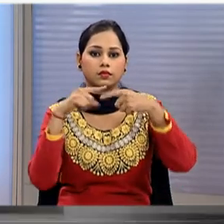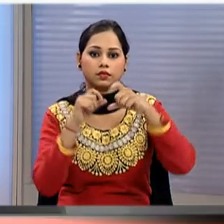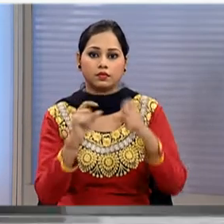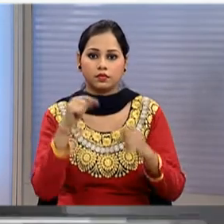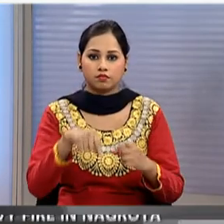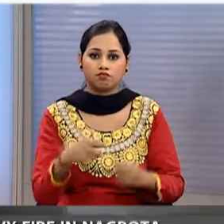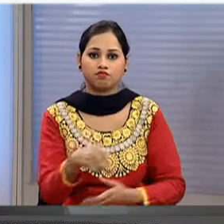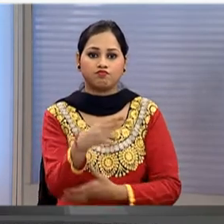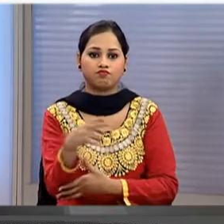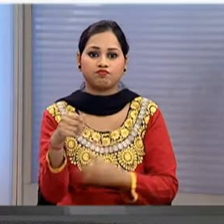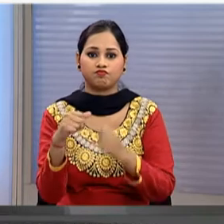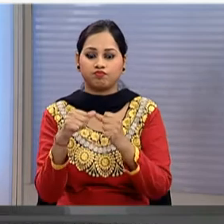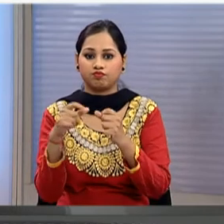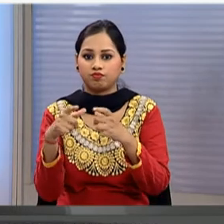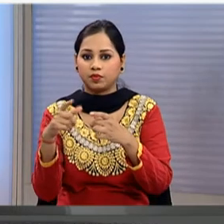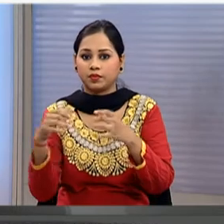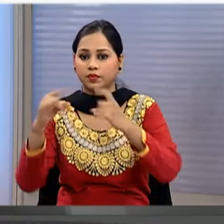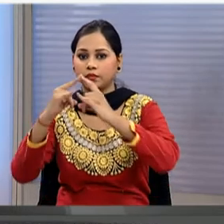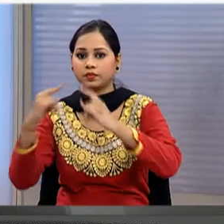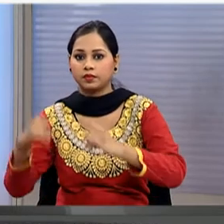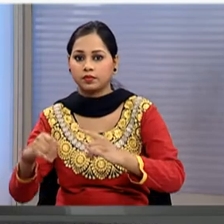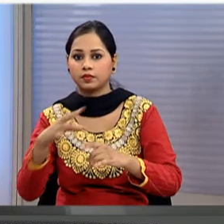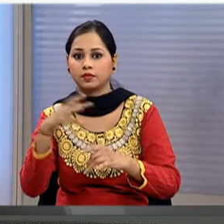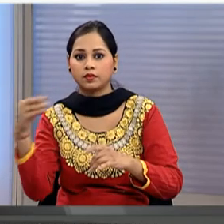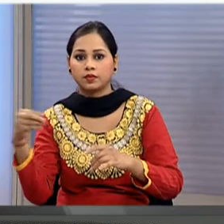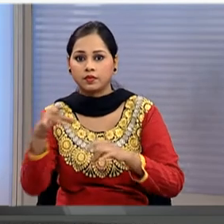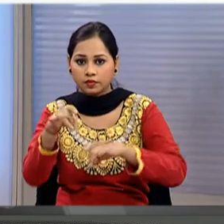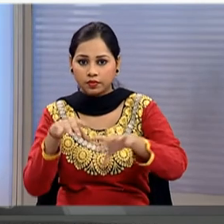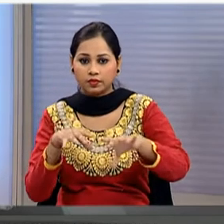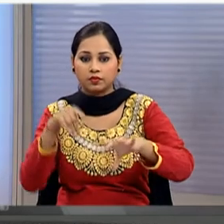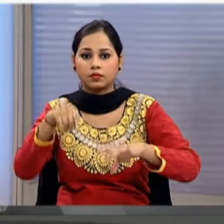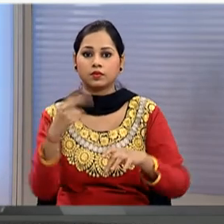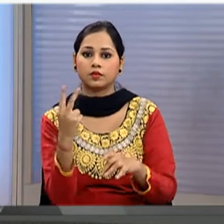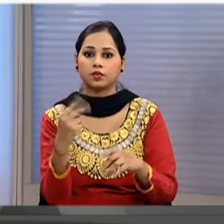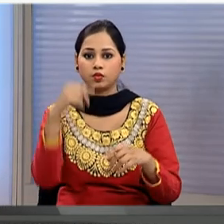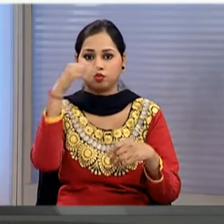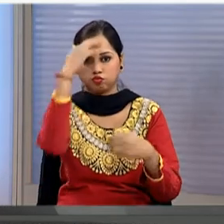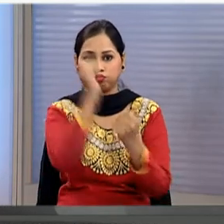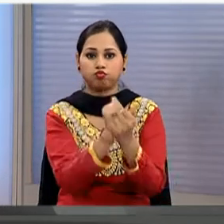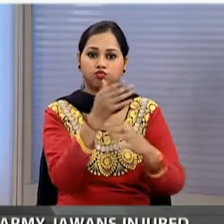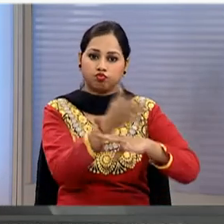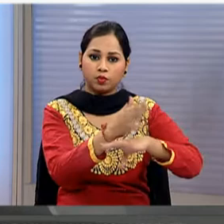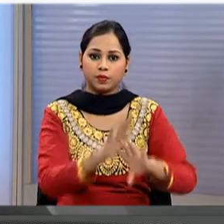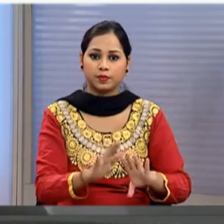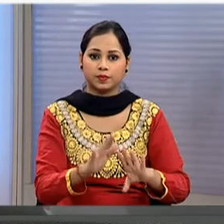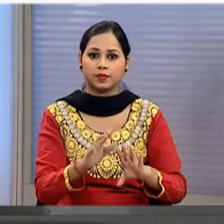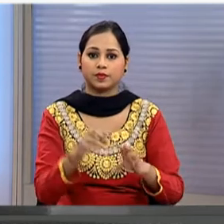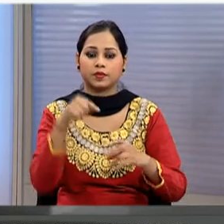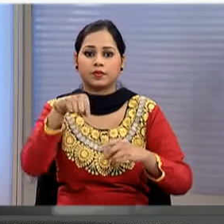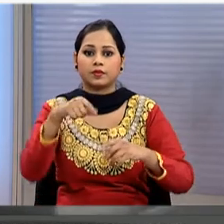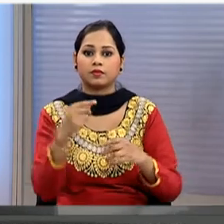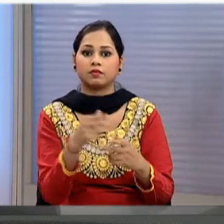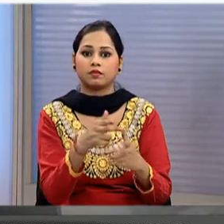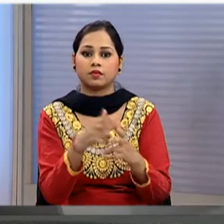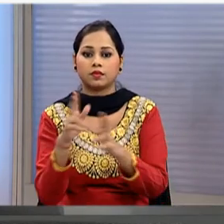heavy fire at an army camp in Nagrota on the outskirts of the city leaving two jawans injured a fierce gun battle